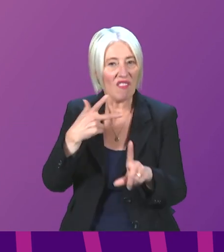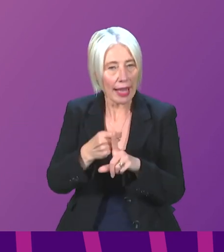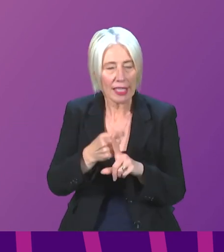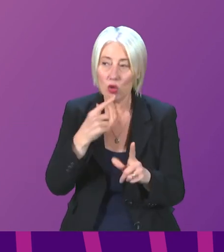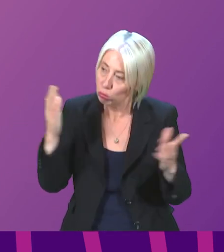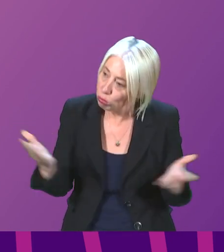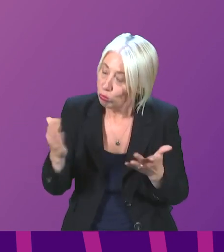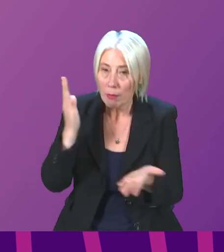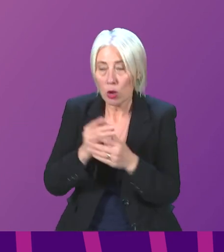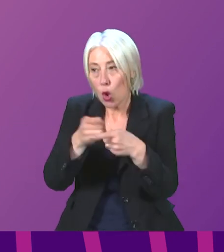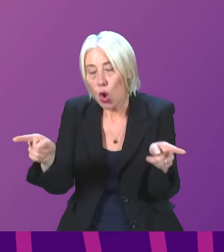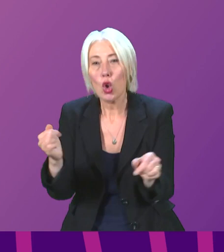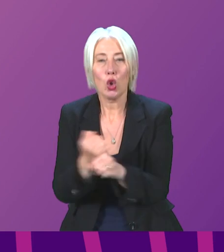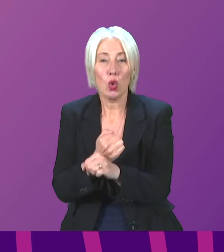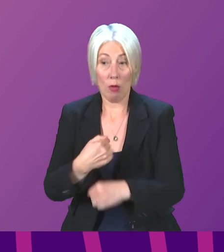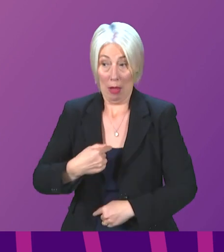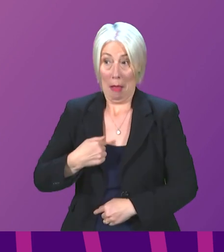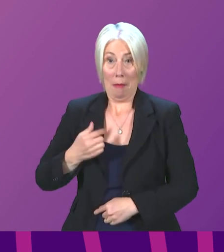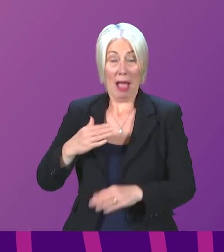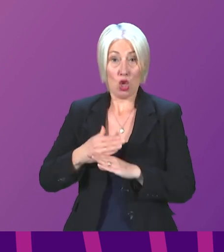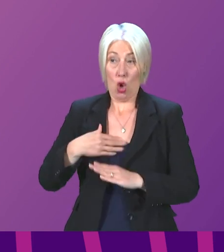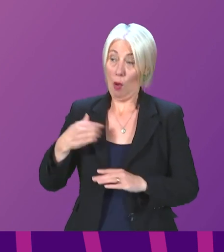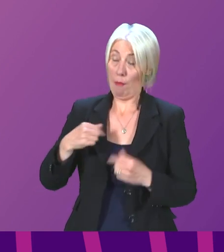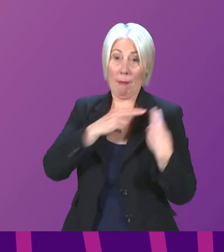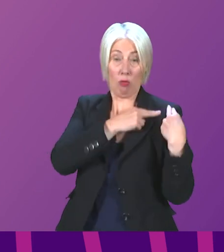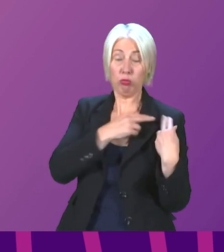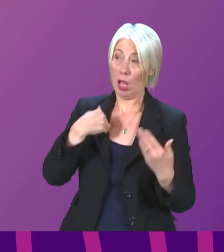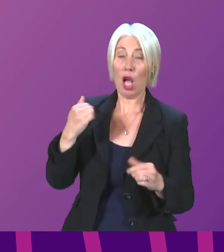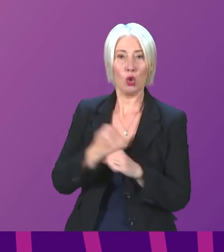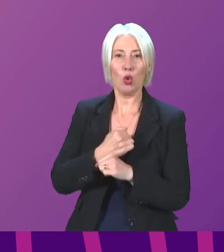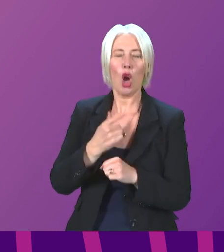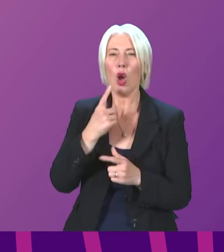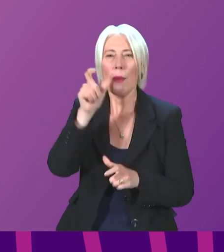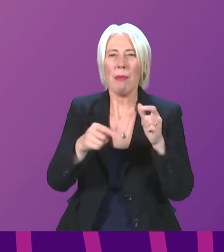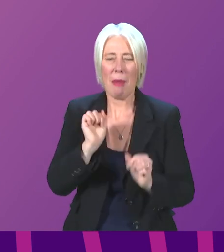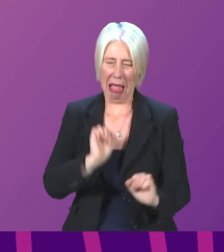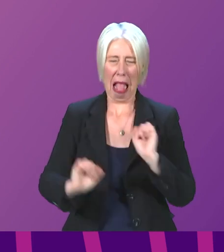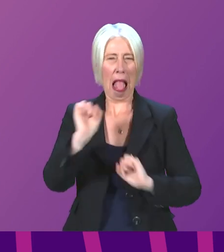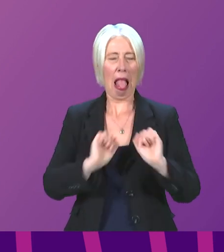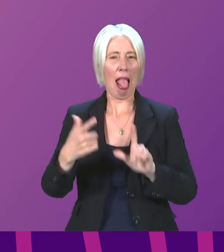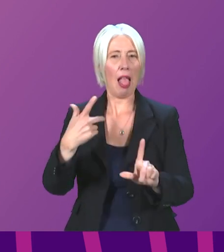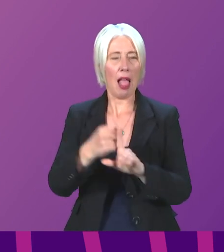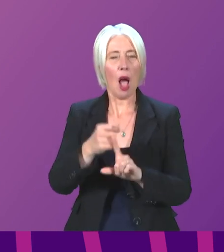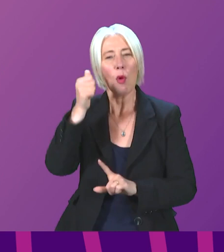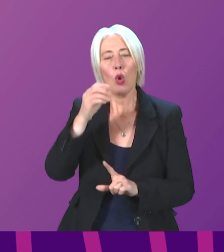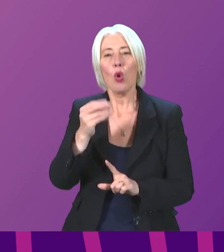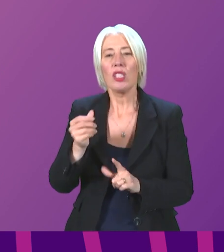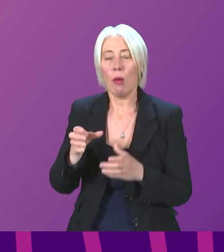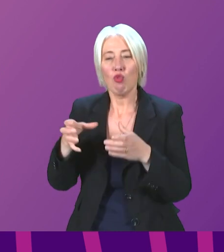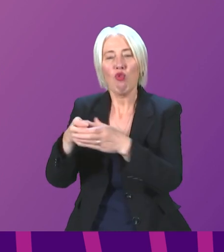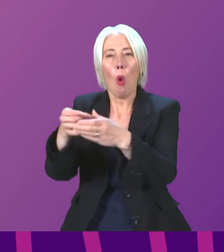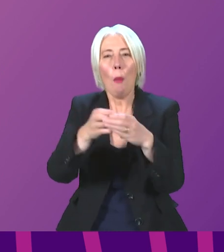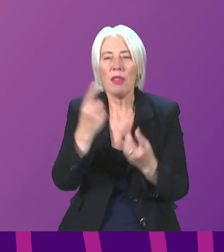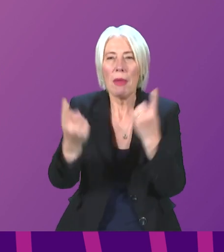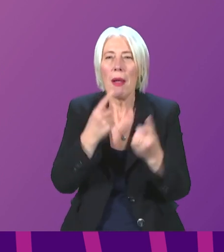would urge everybody to do that. I certainly will do that in my position. And it's not just about vaccine hesitancy. We know there are certain groups within the population where the